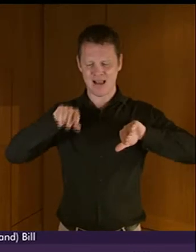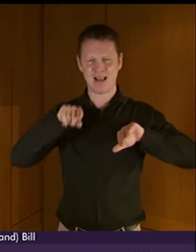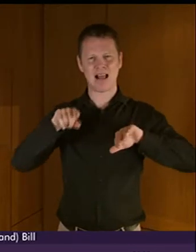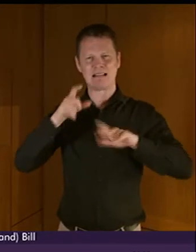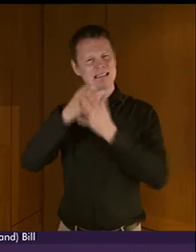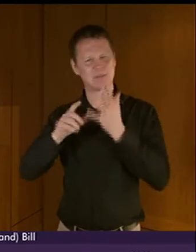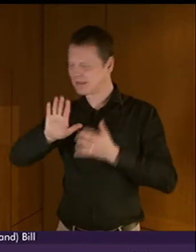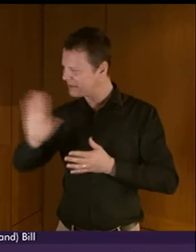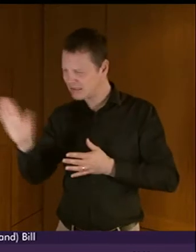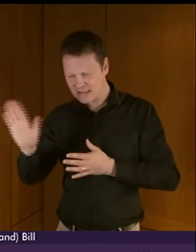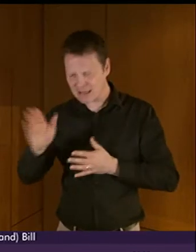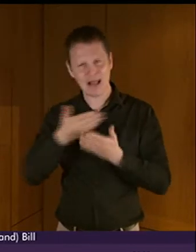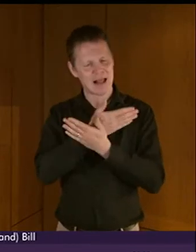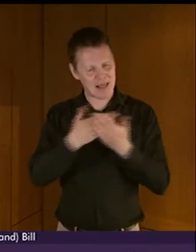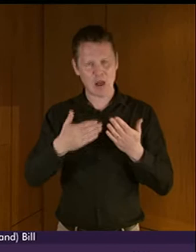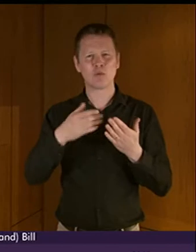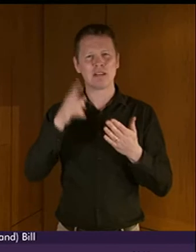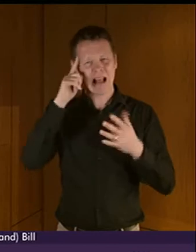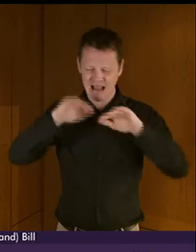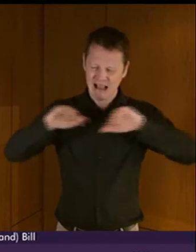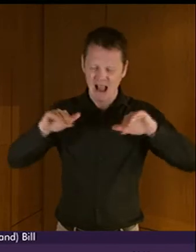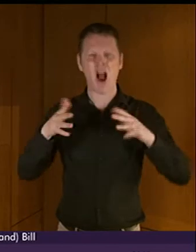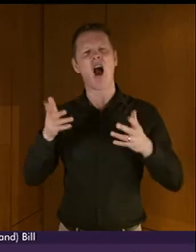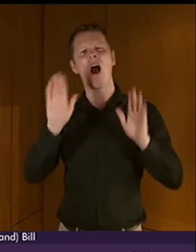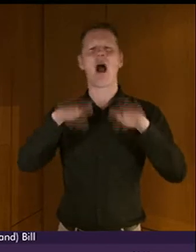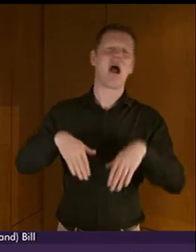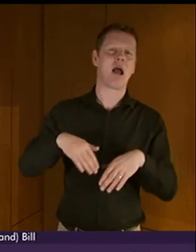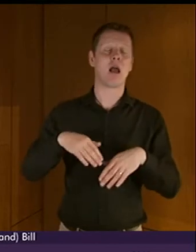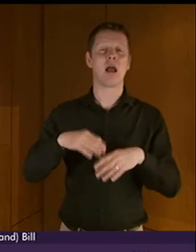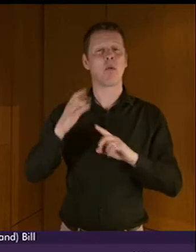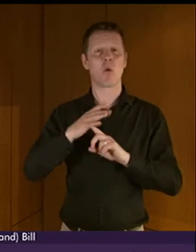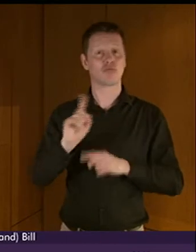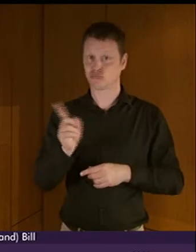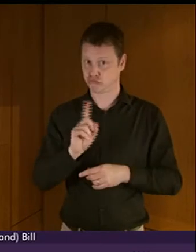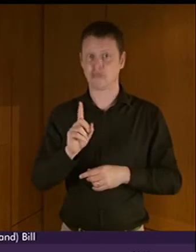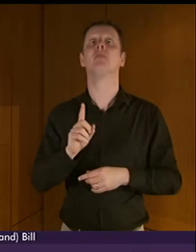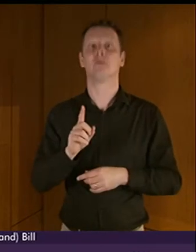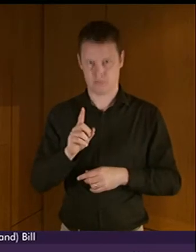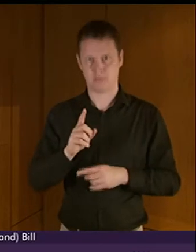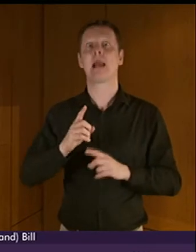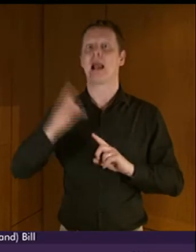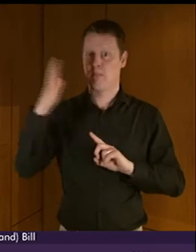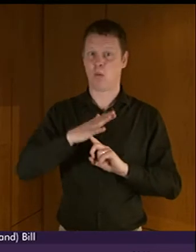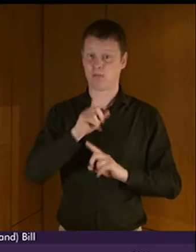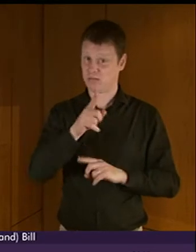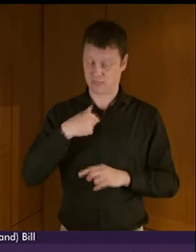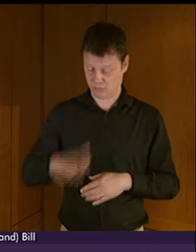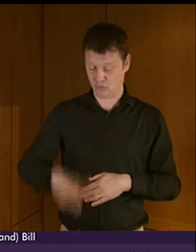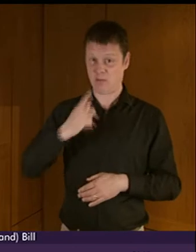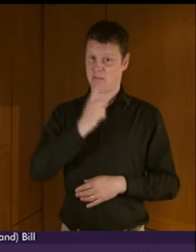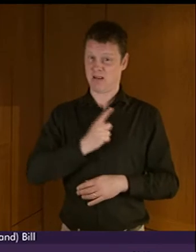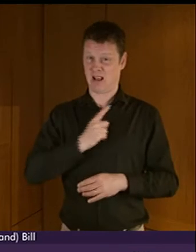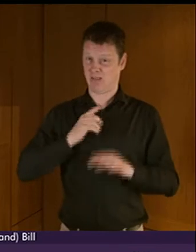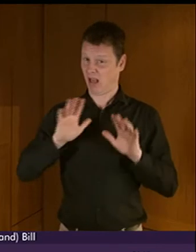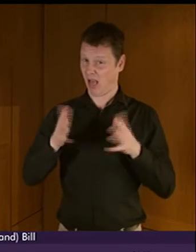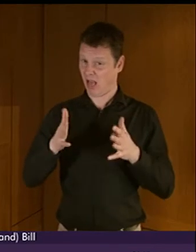As someone who grew up not really having an aptitude for language at